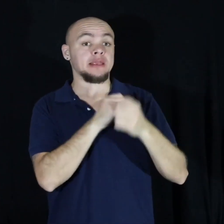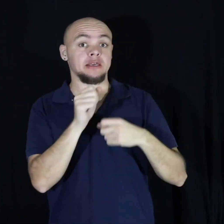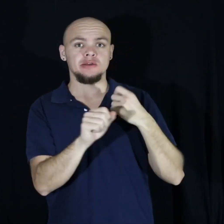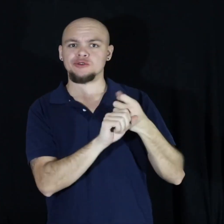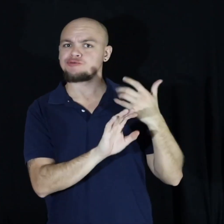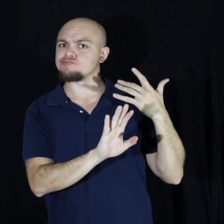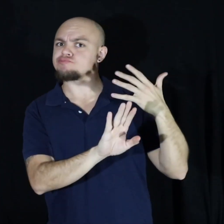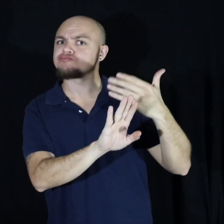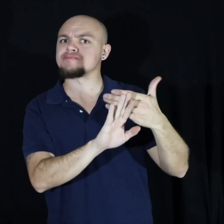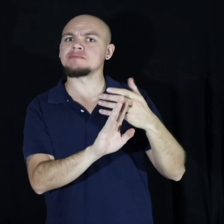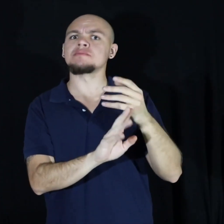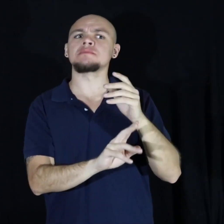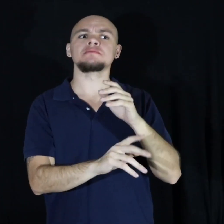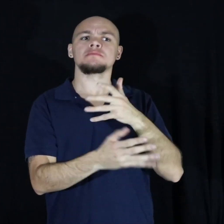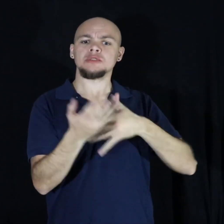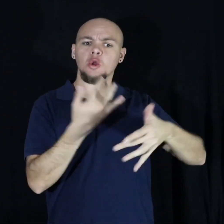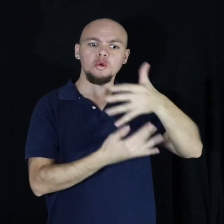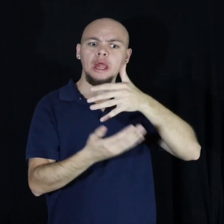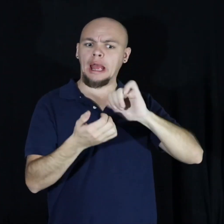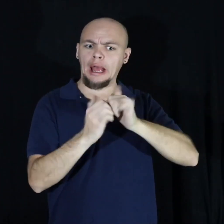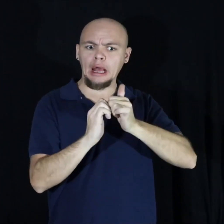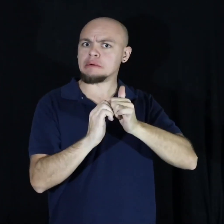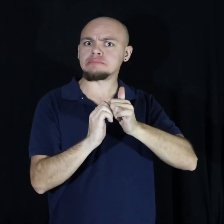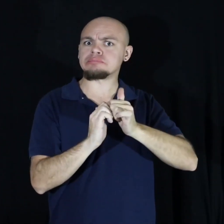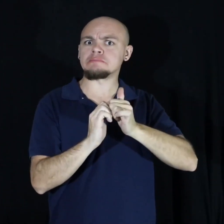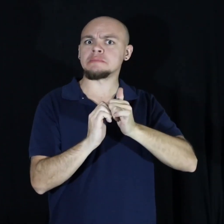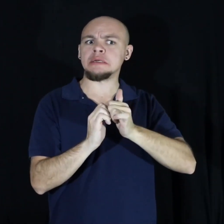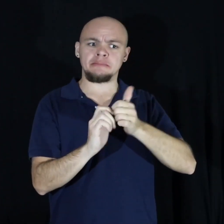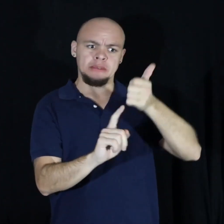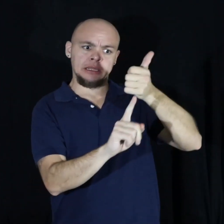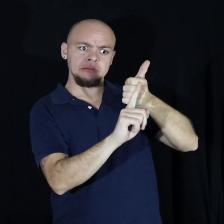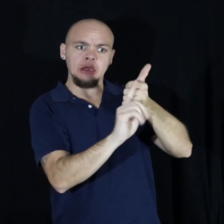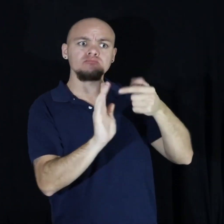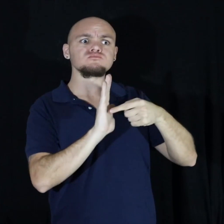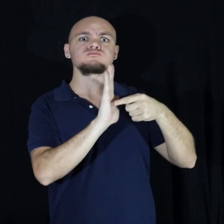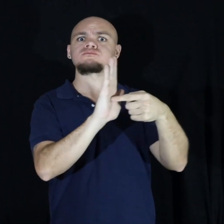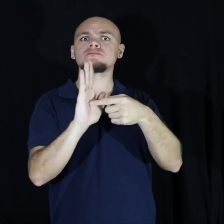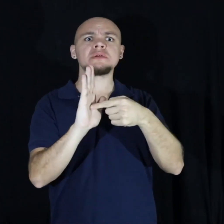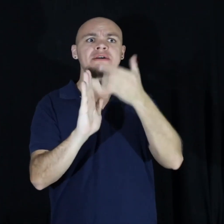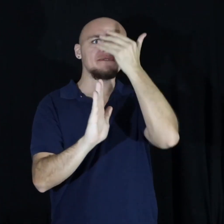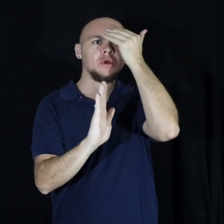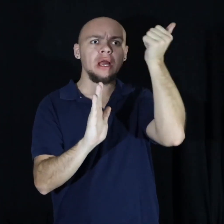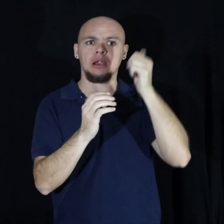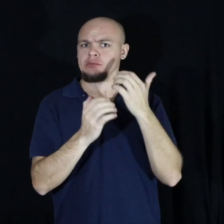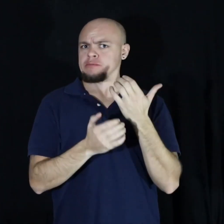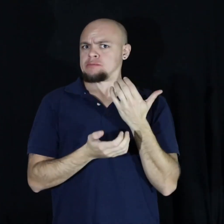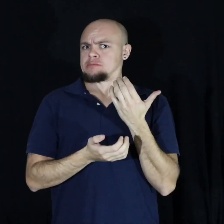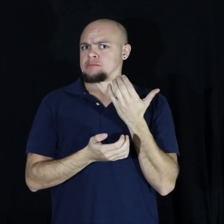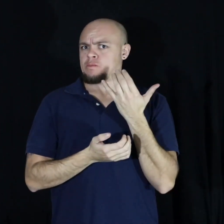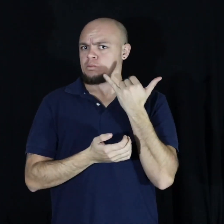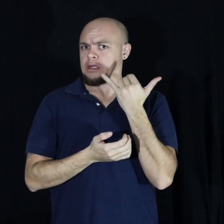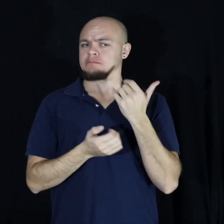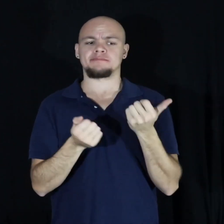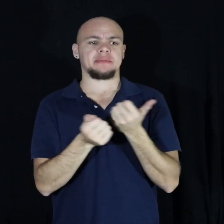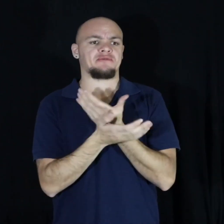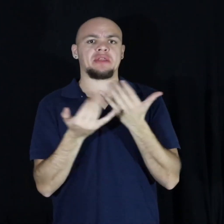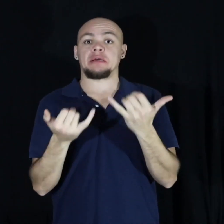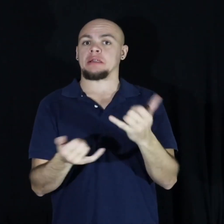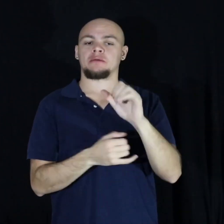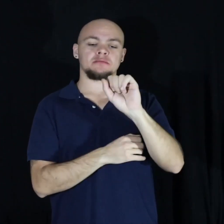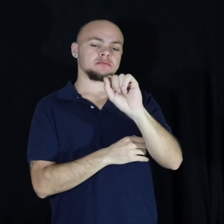forgot how to socialize and be themselves why since everything is on social media now